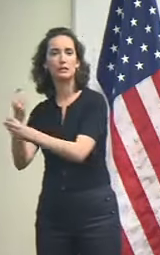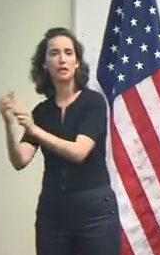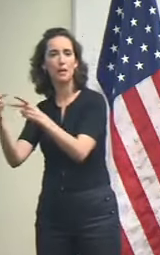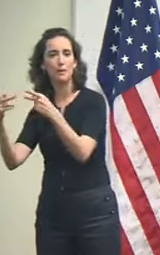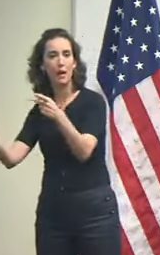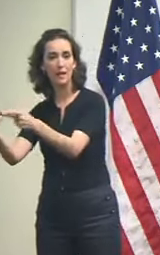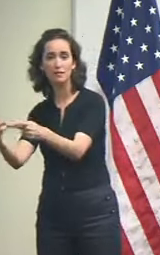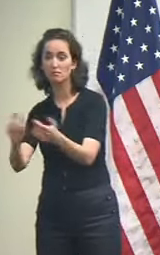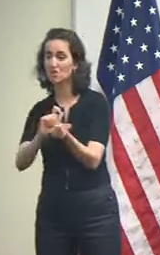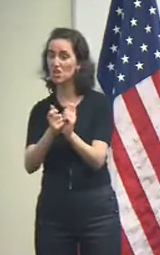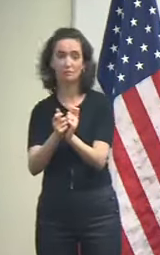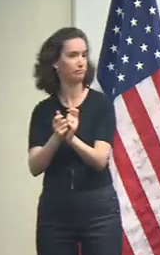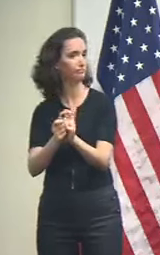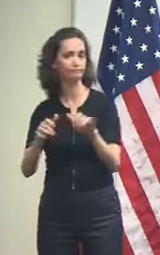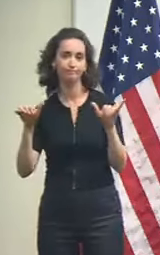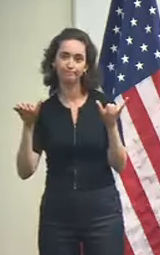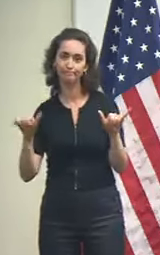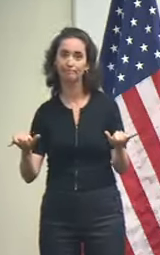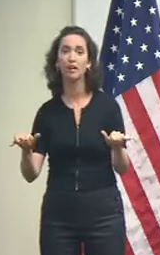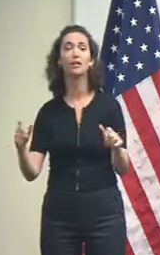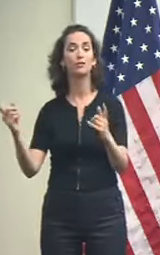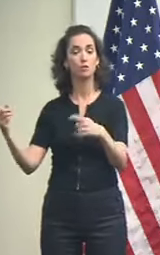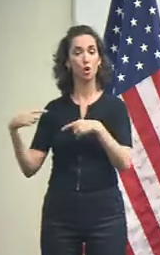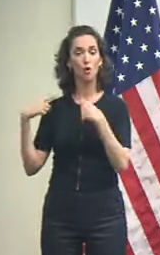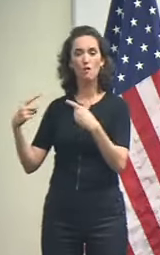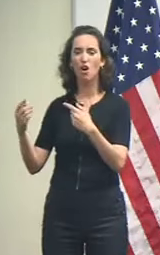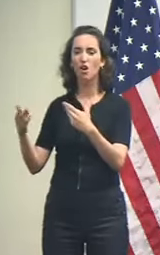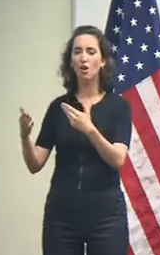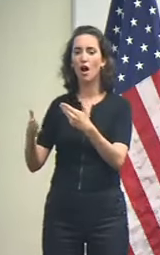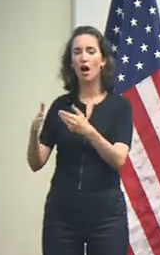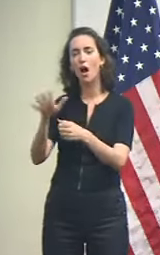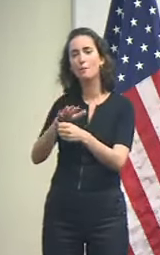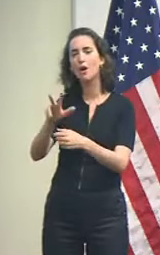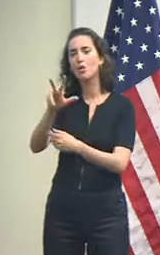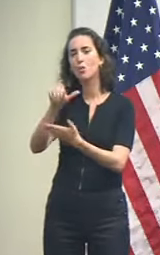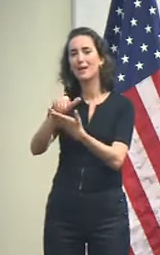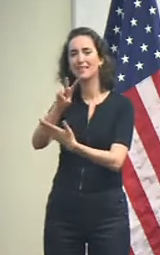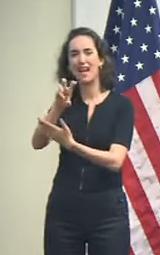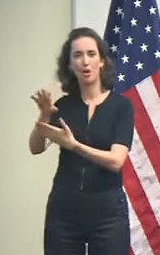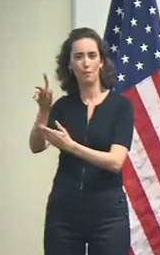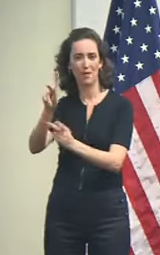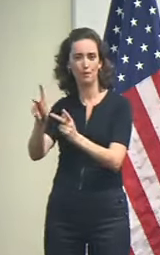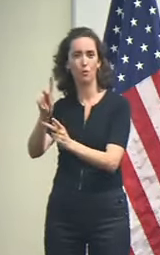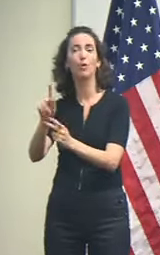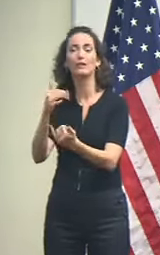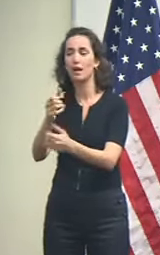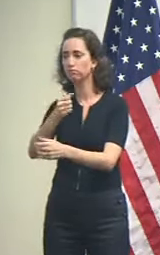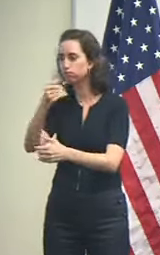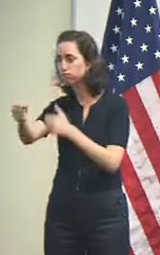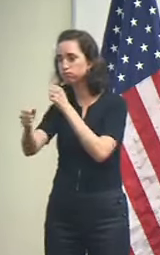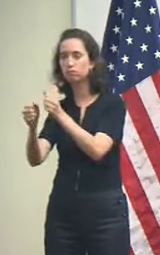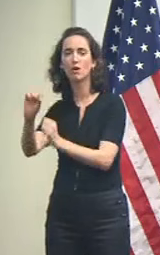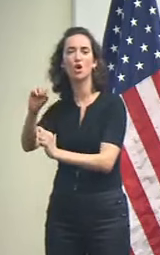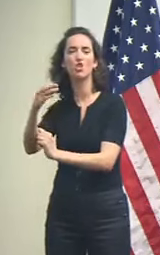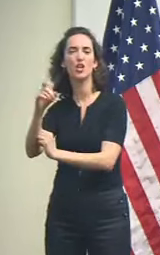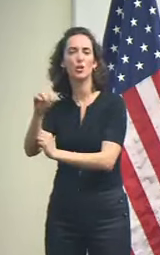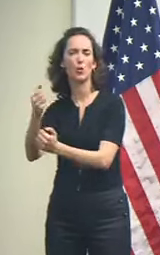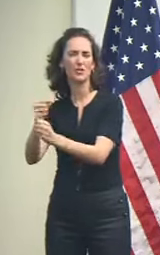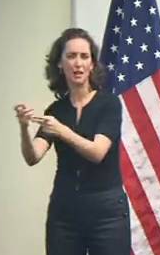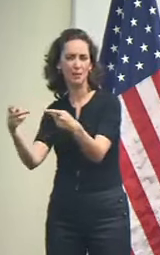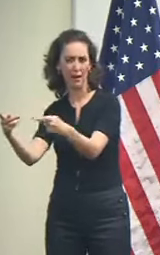overnight. We still have right at 3,600 Louisianans being sheltered. 3